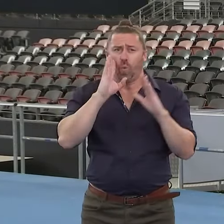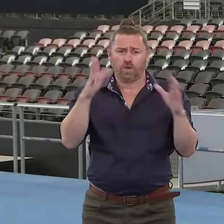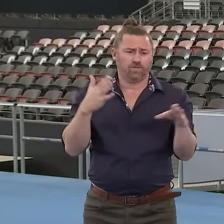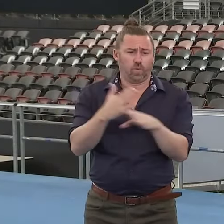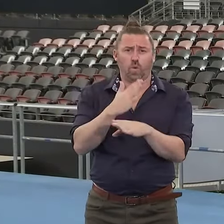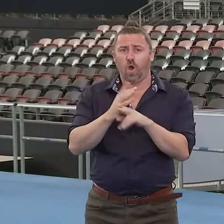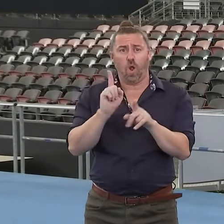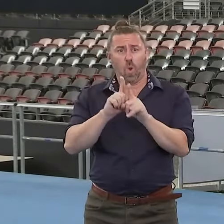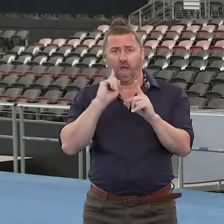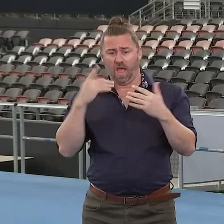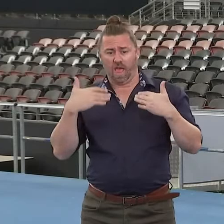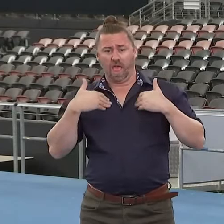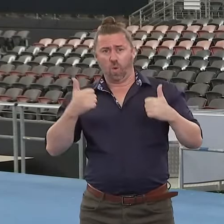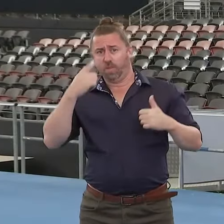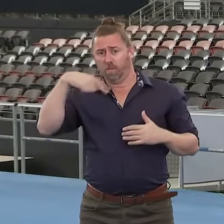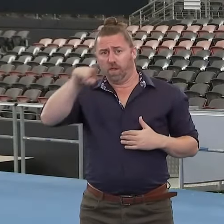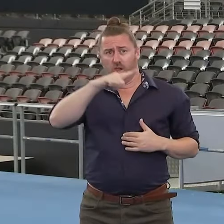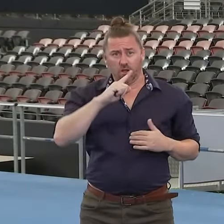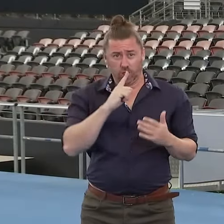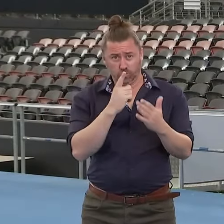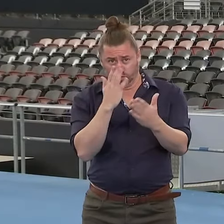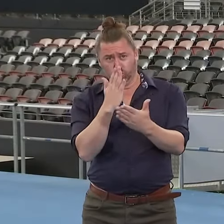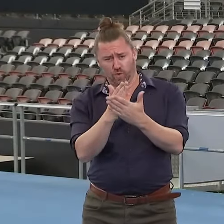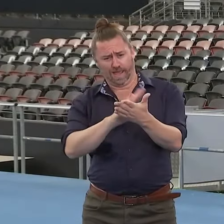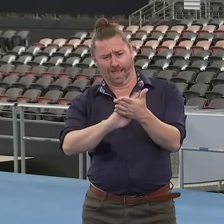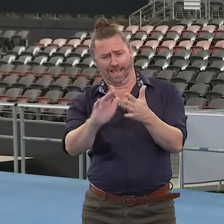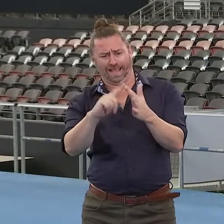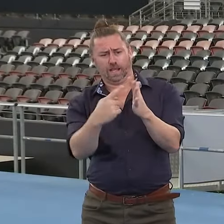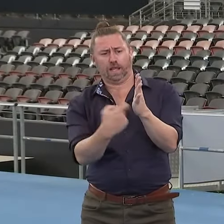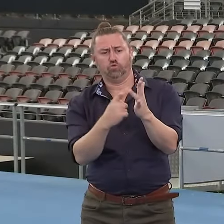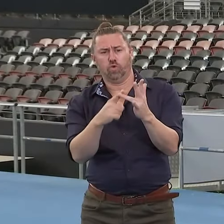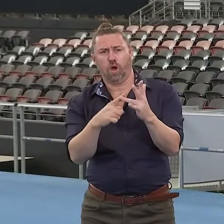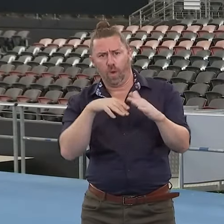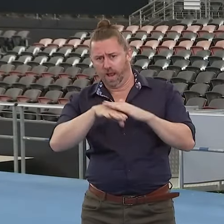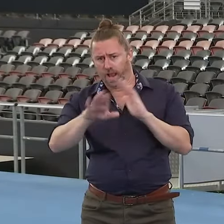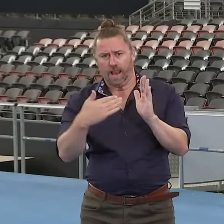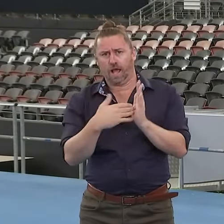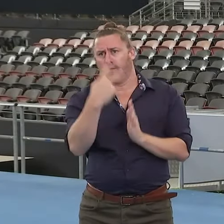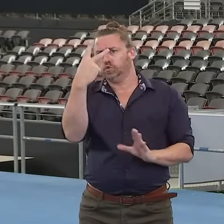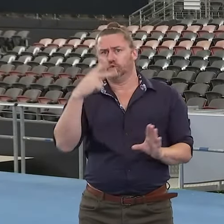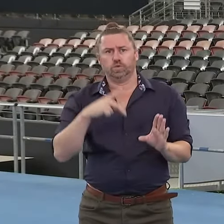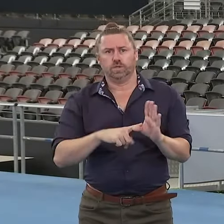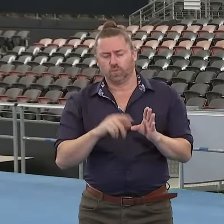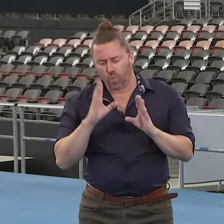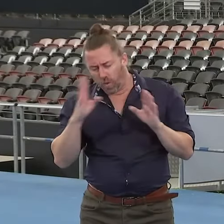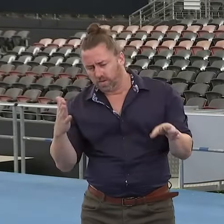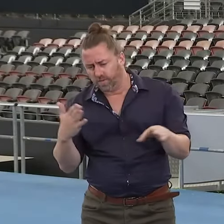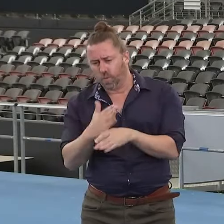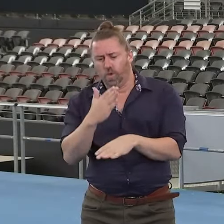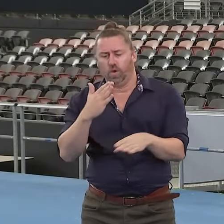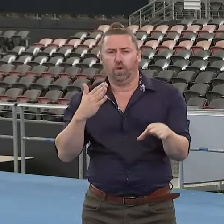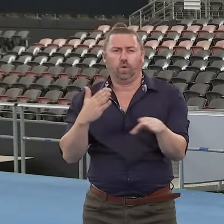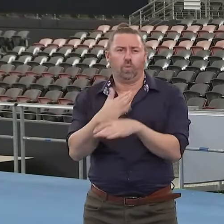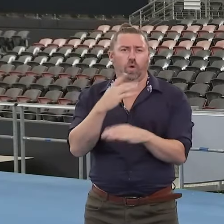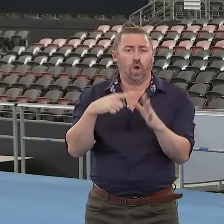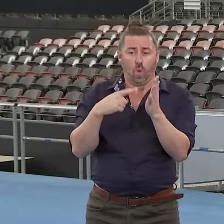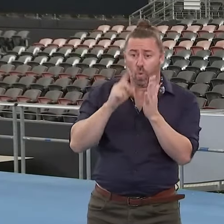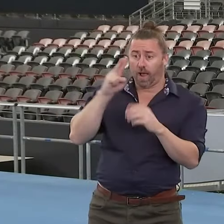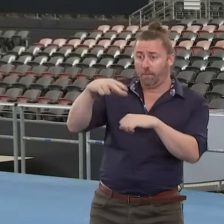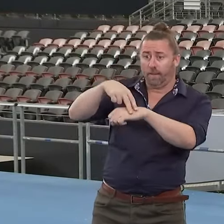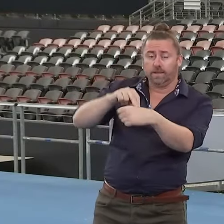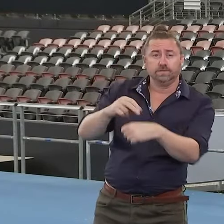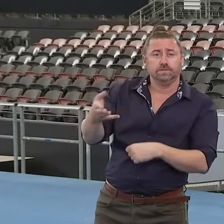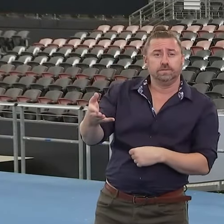our health heroes have done an extraordinary job over the last two years of this pandemic. Look at how our police have done the